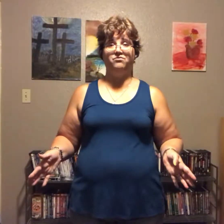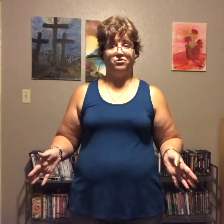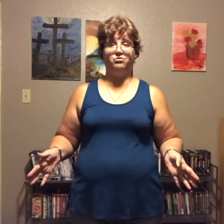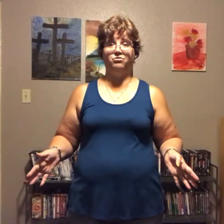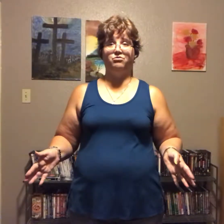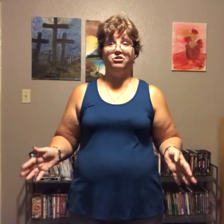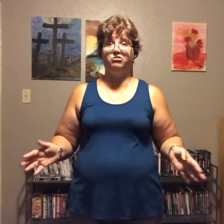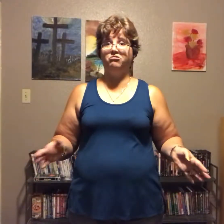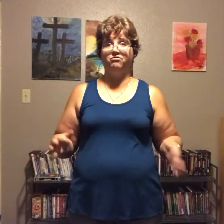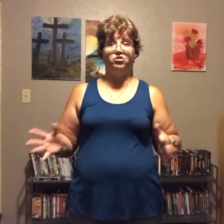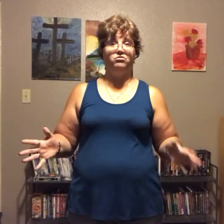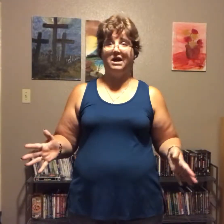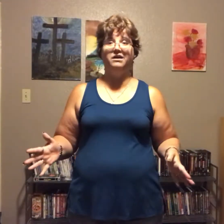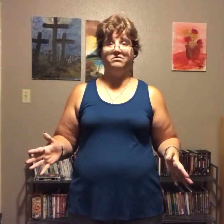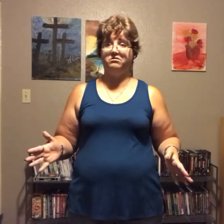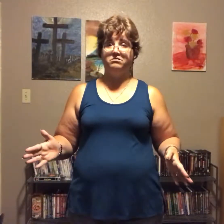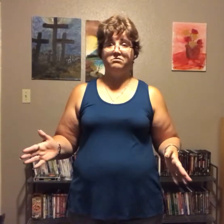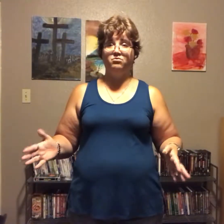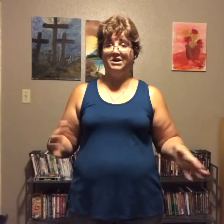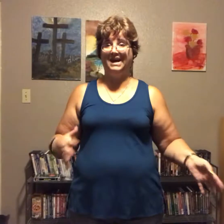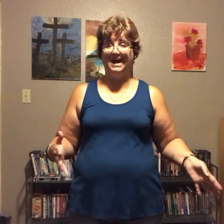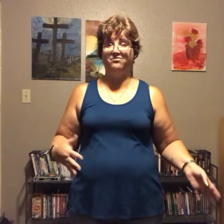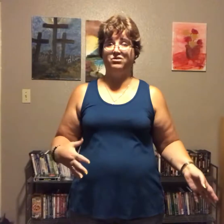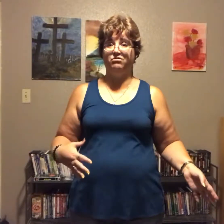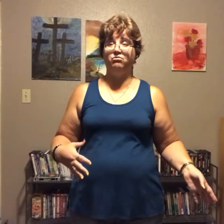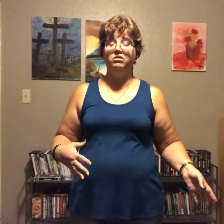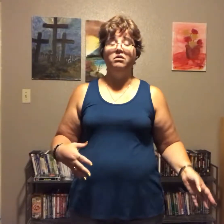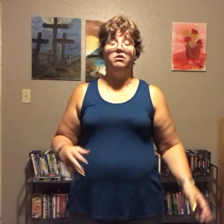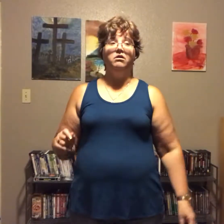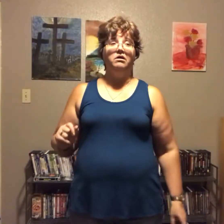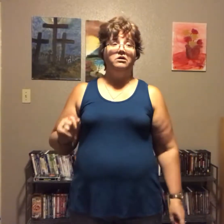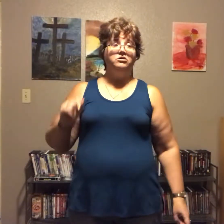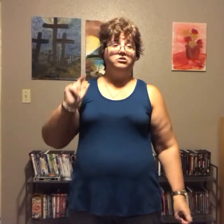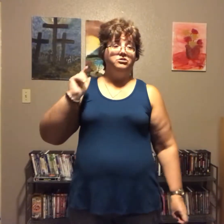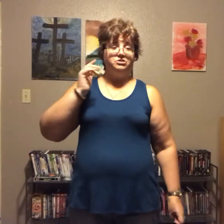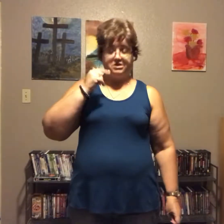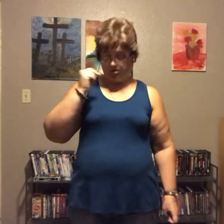further than a few days when I have to so